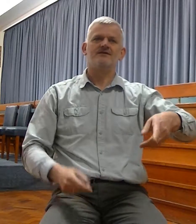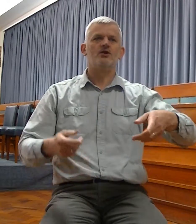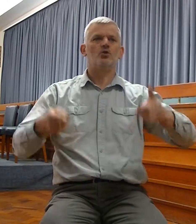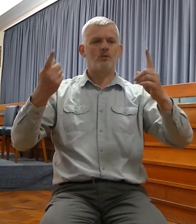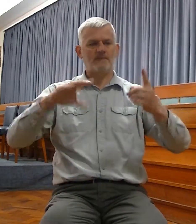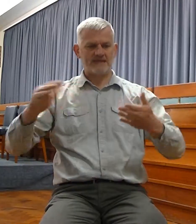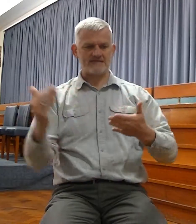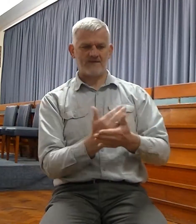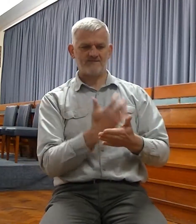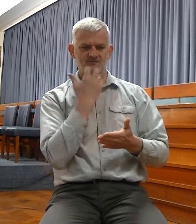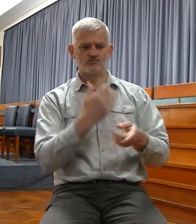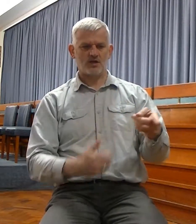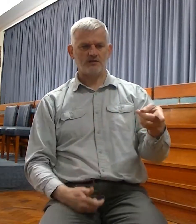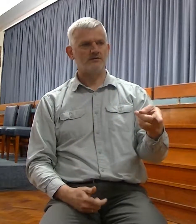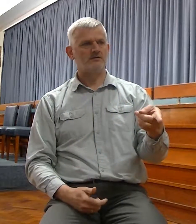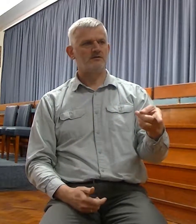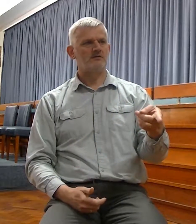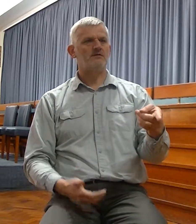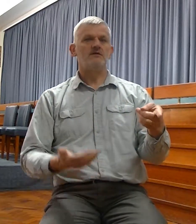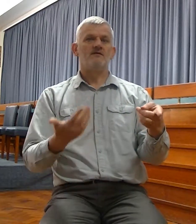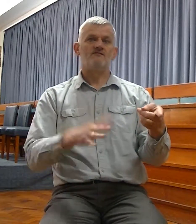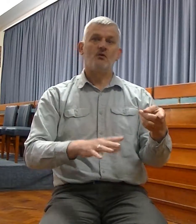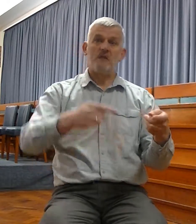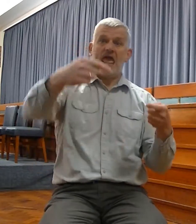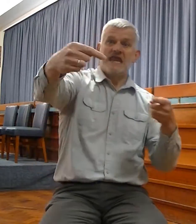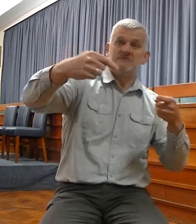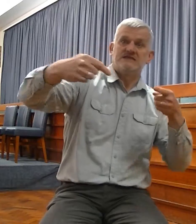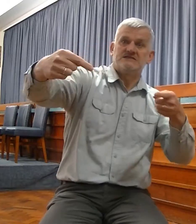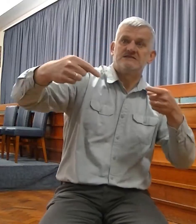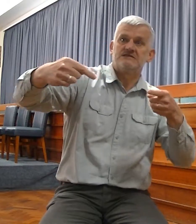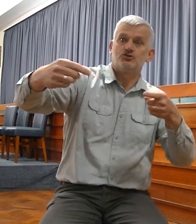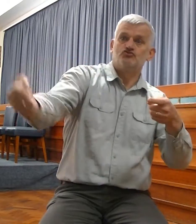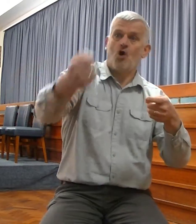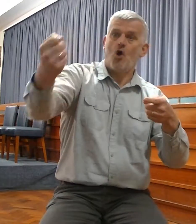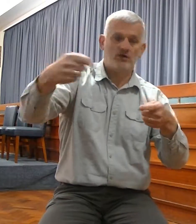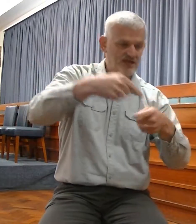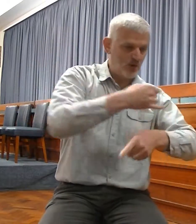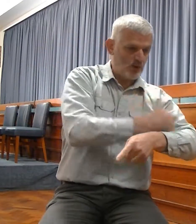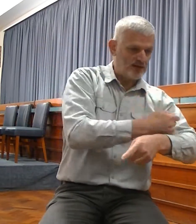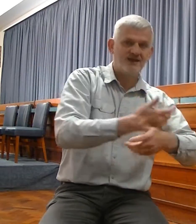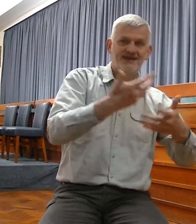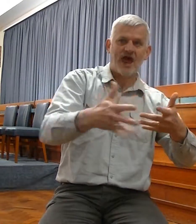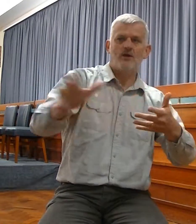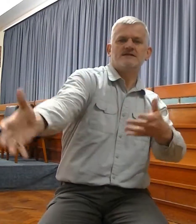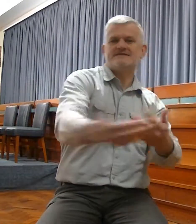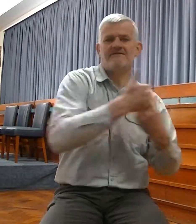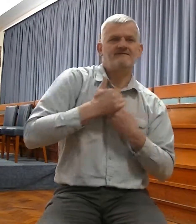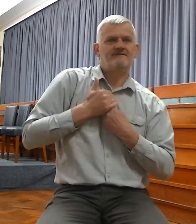and ransomed him from the hand of him that was stronger than he. Therefore shall they come and